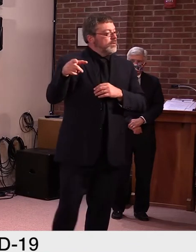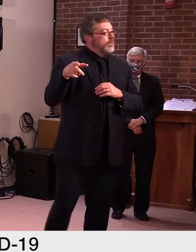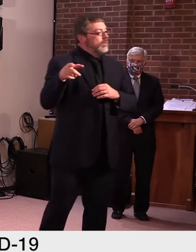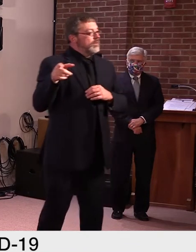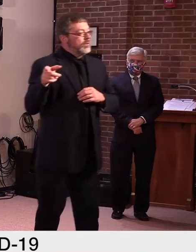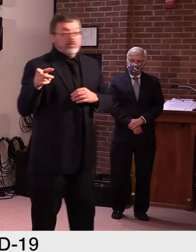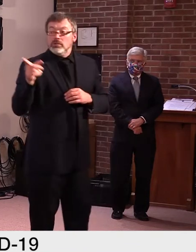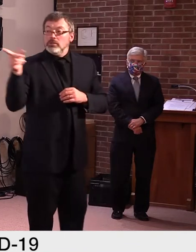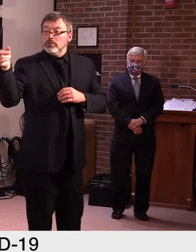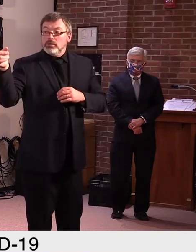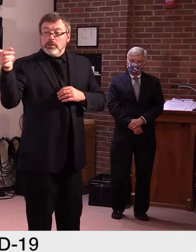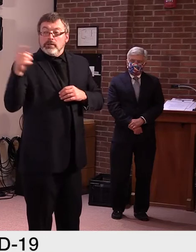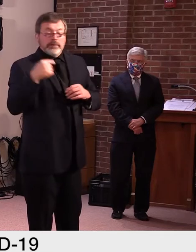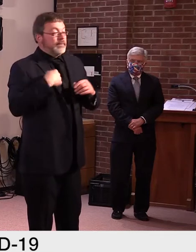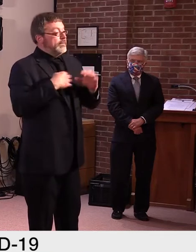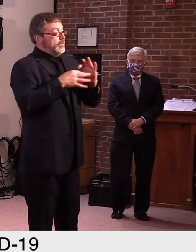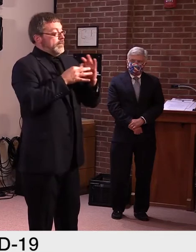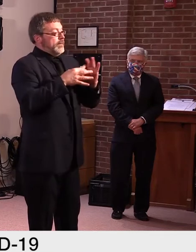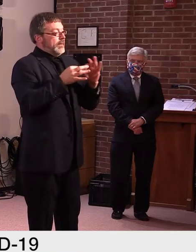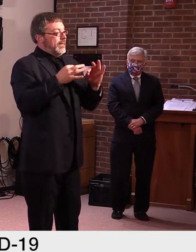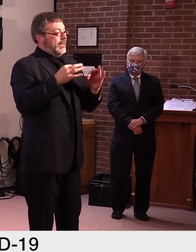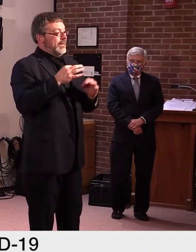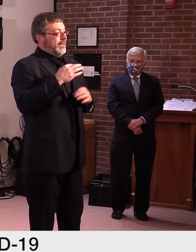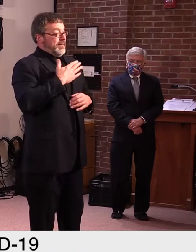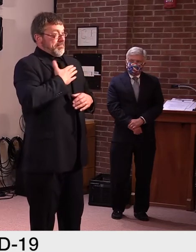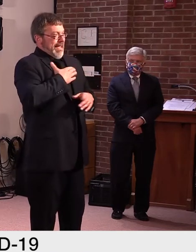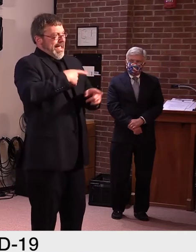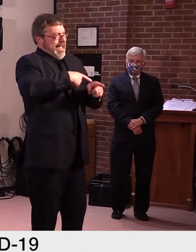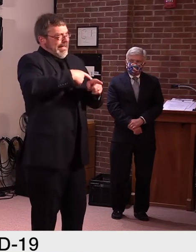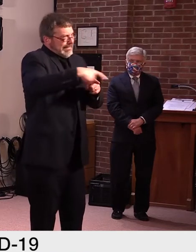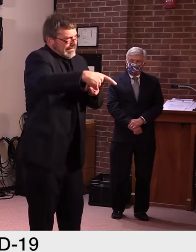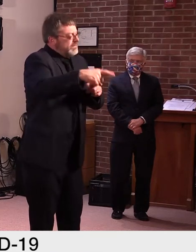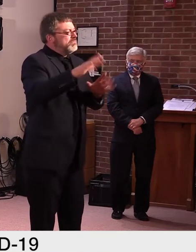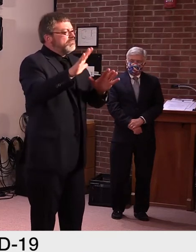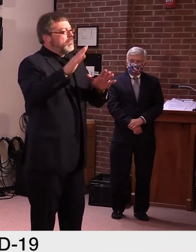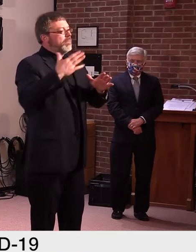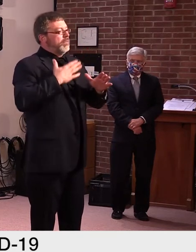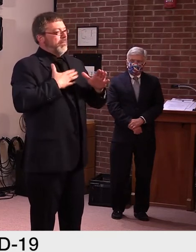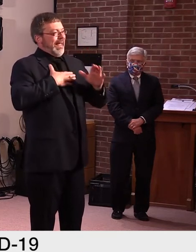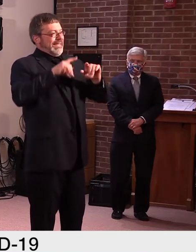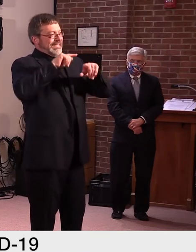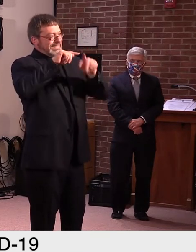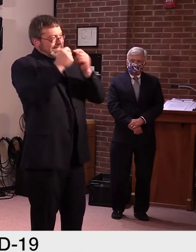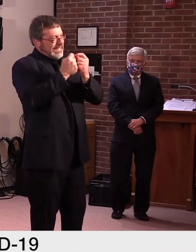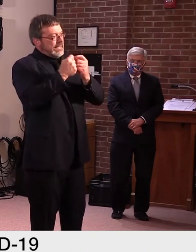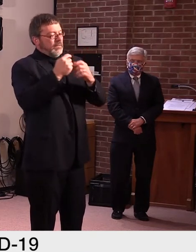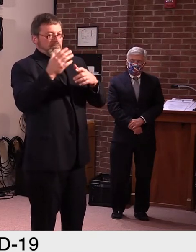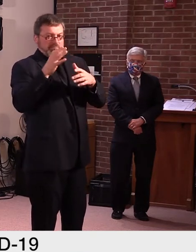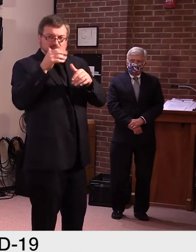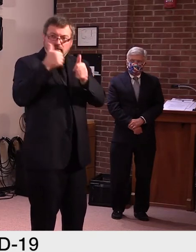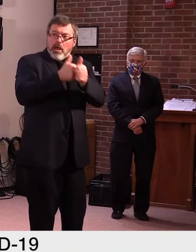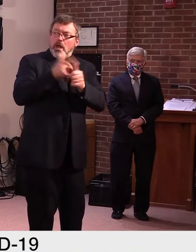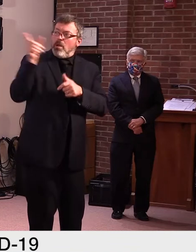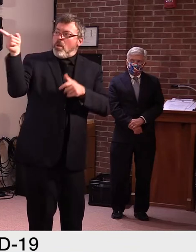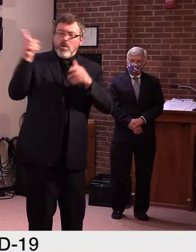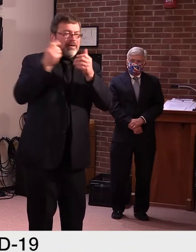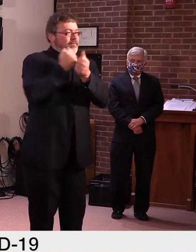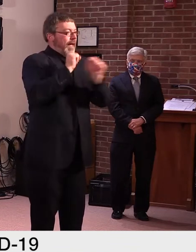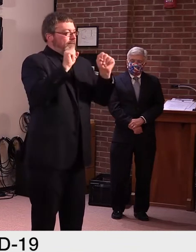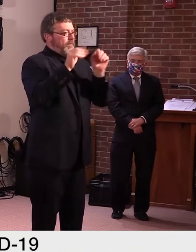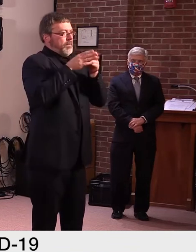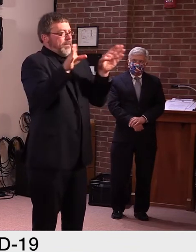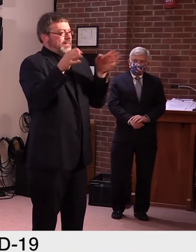um, and I'm relying on, on the, public safety, uh, to advise me on this as well. So we want to